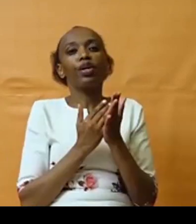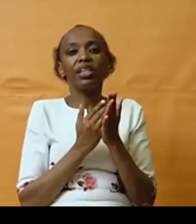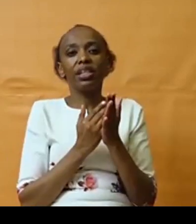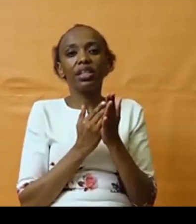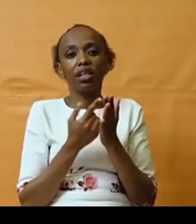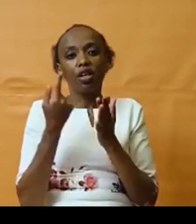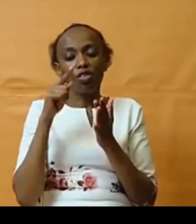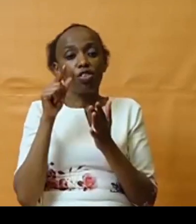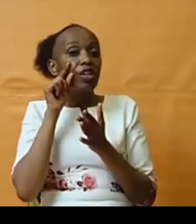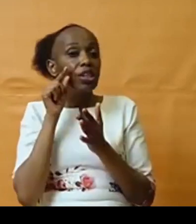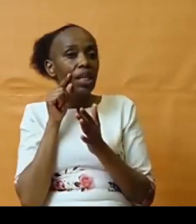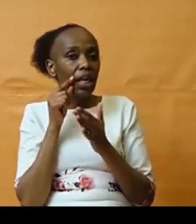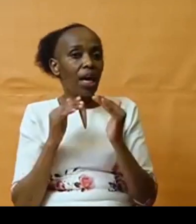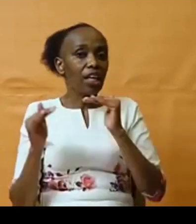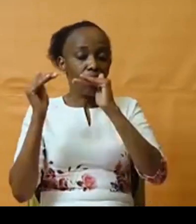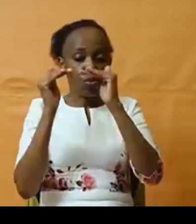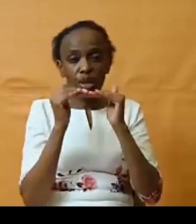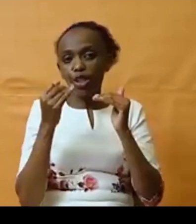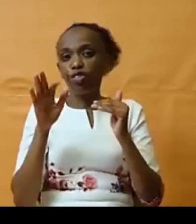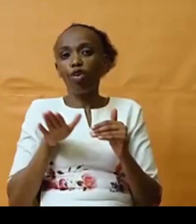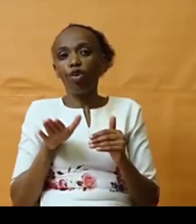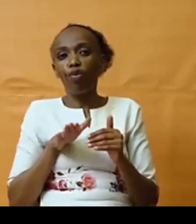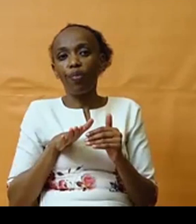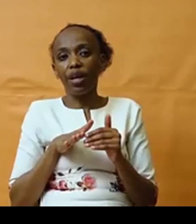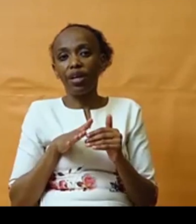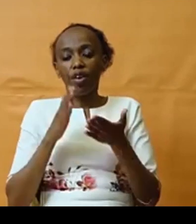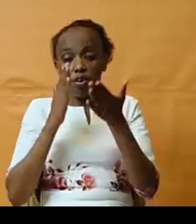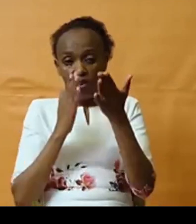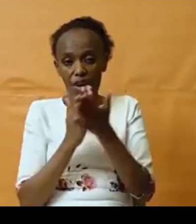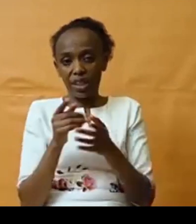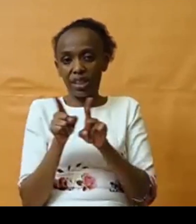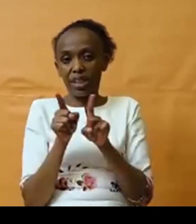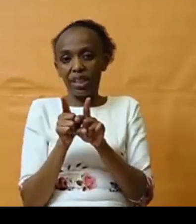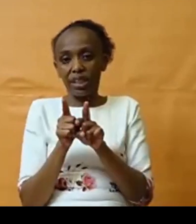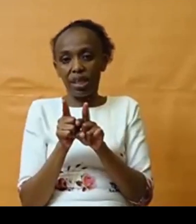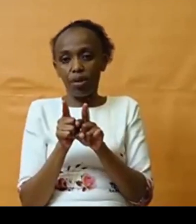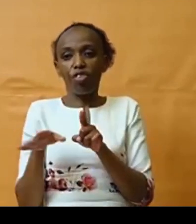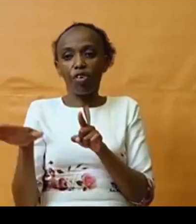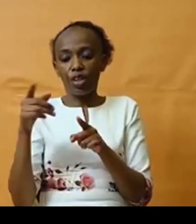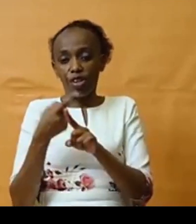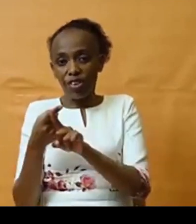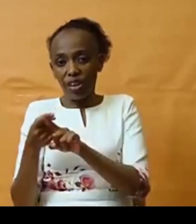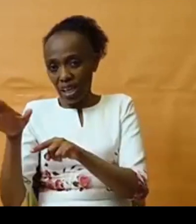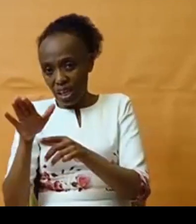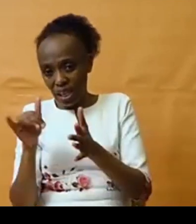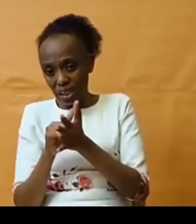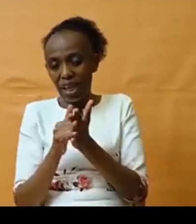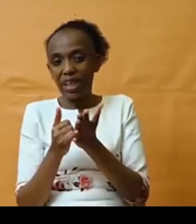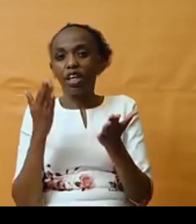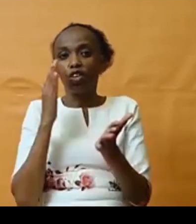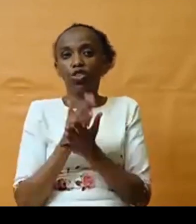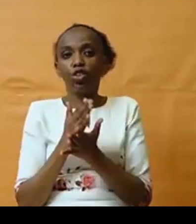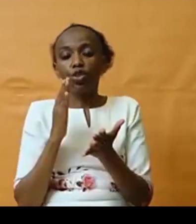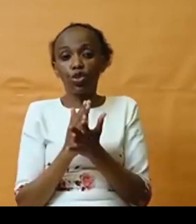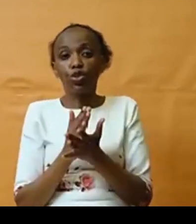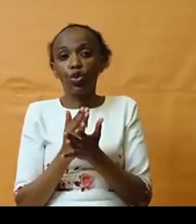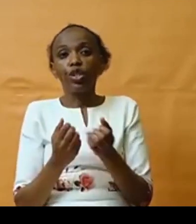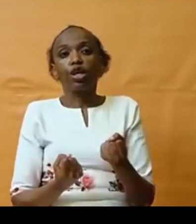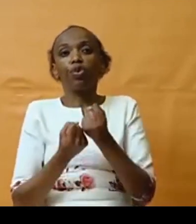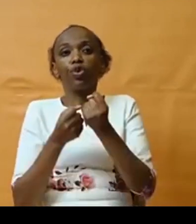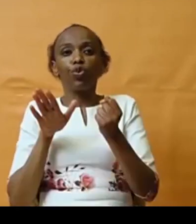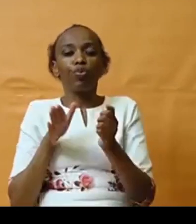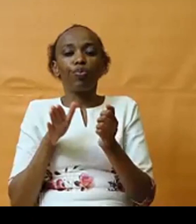gender equality, for women's rights, and for sectors that really support women and girls